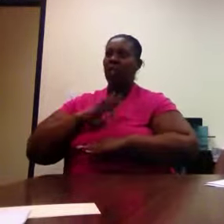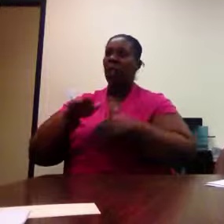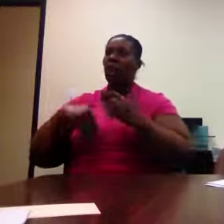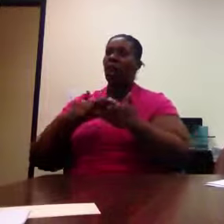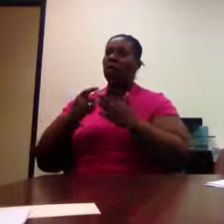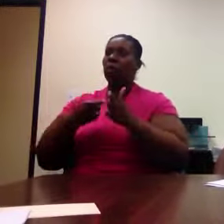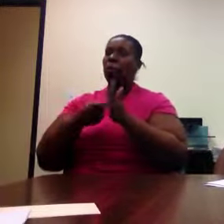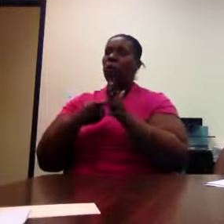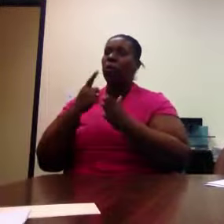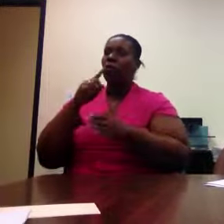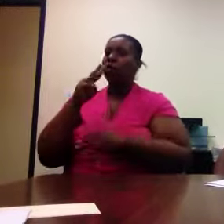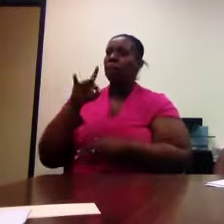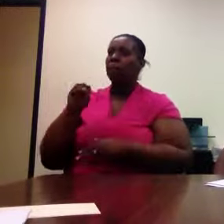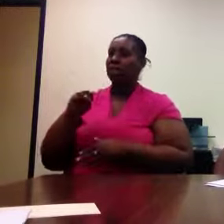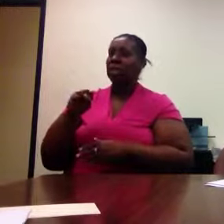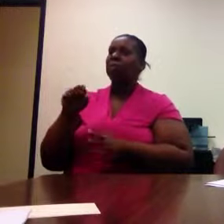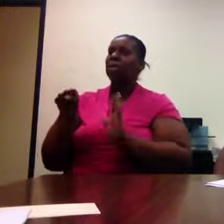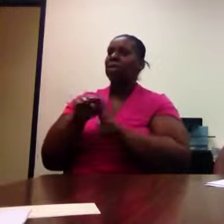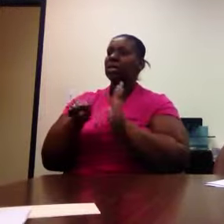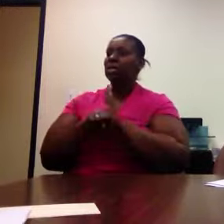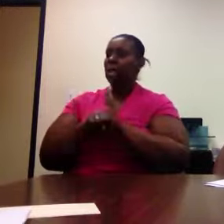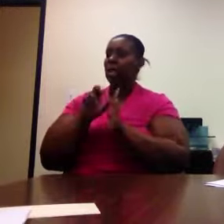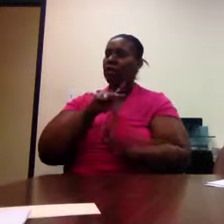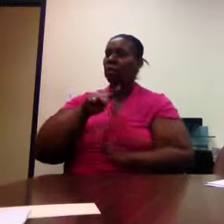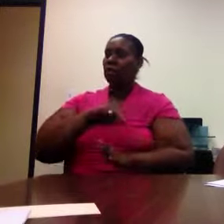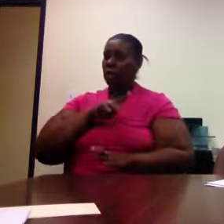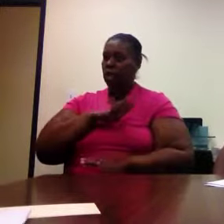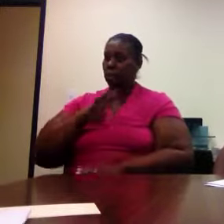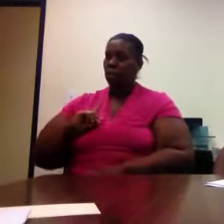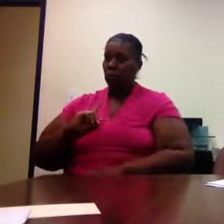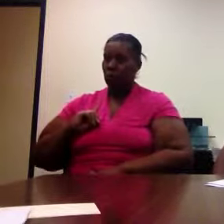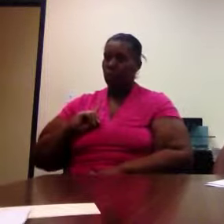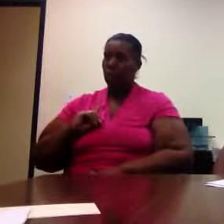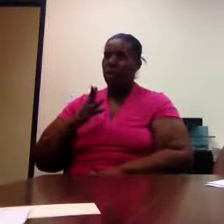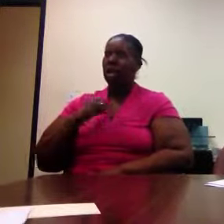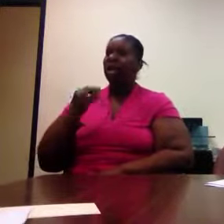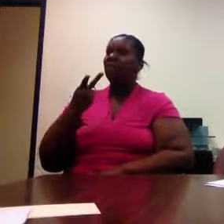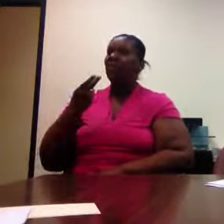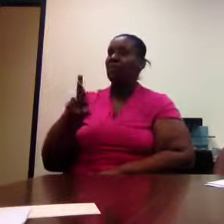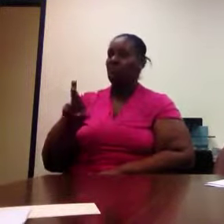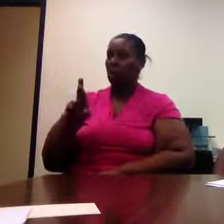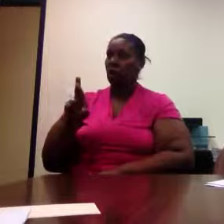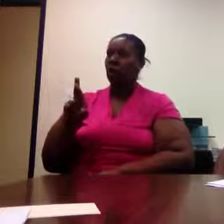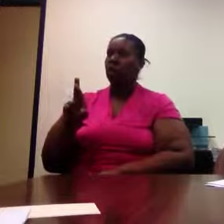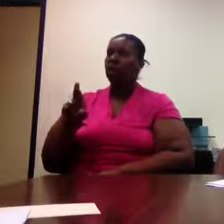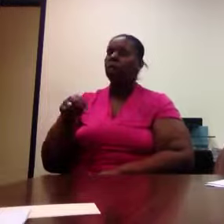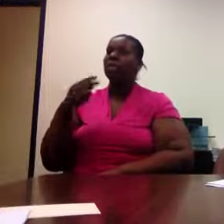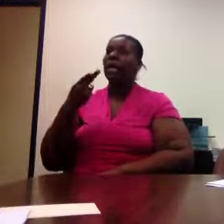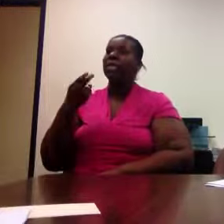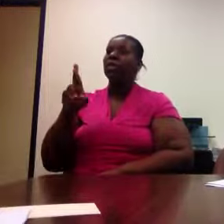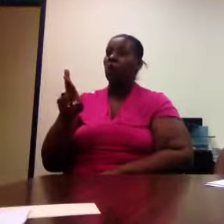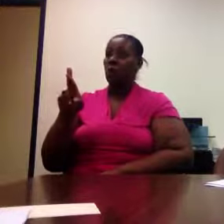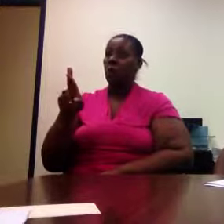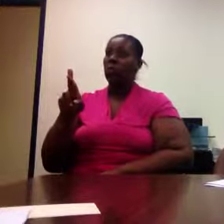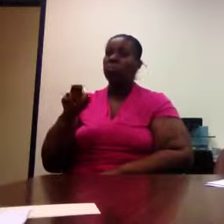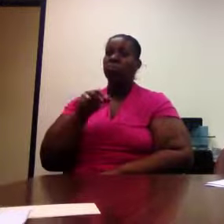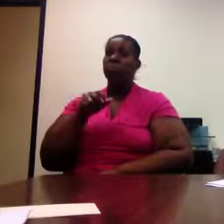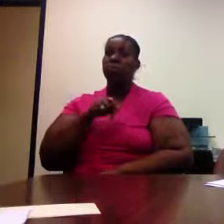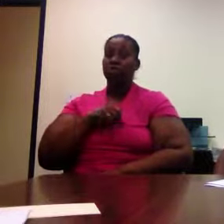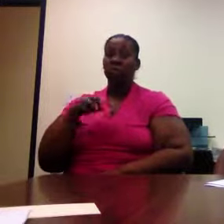or AbilityWorks Incorporated. And the Mississippi Department of Rehab Services, Human Resource Department, staff members receive training in the